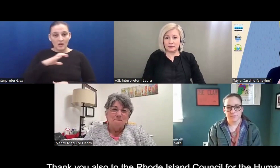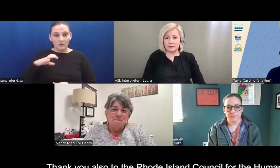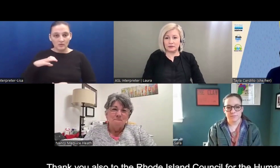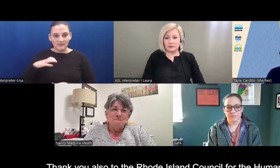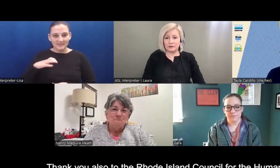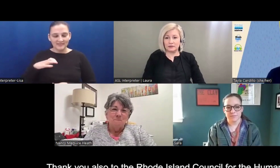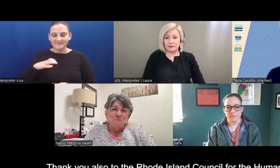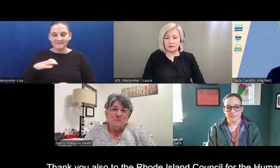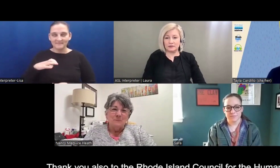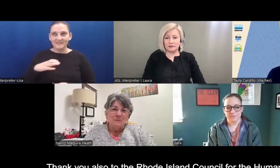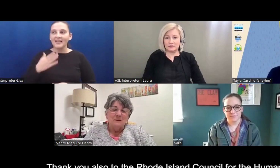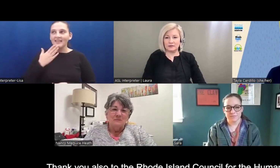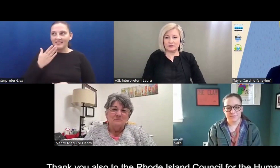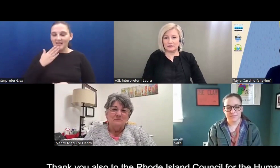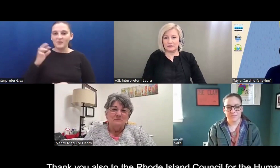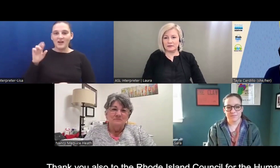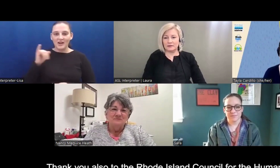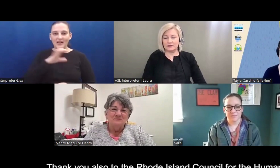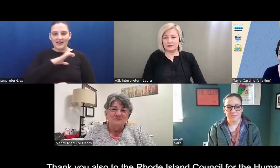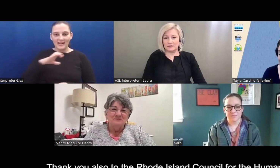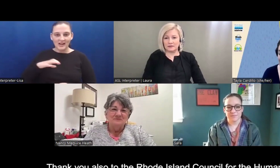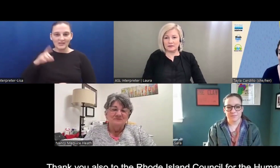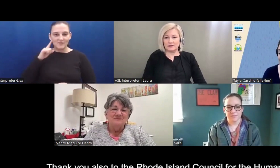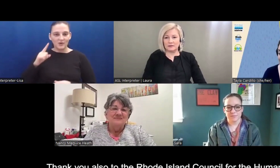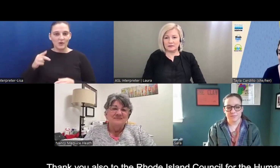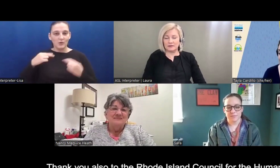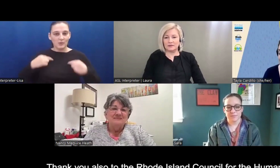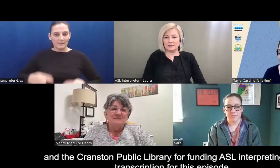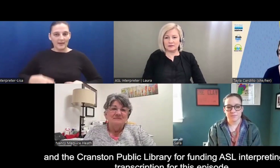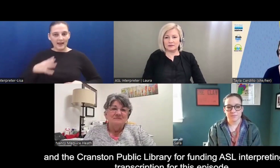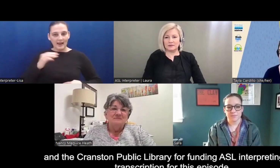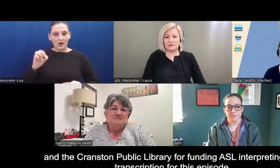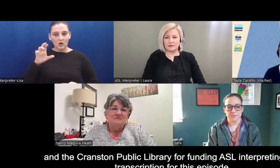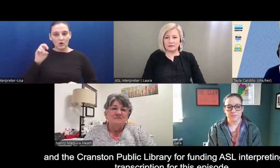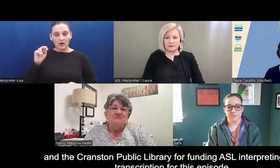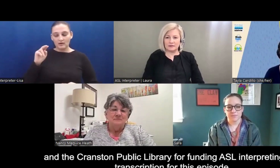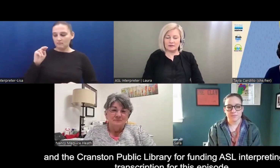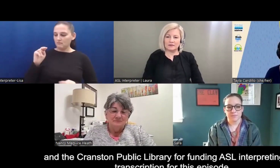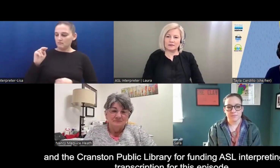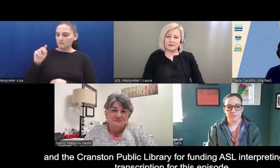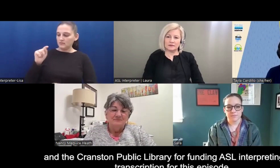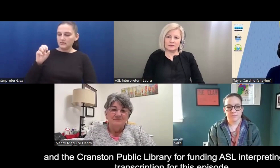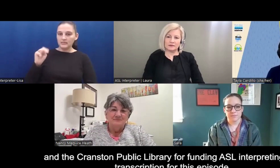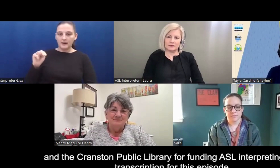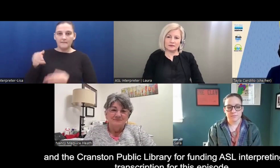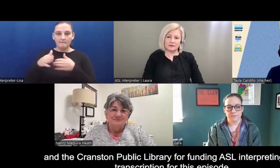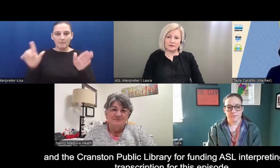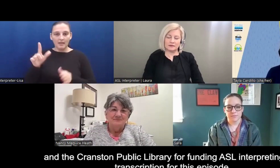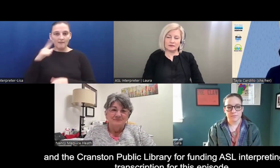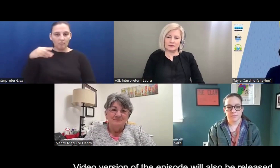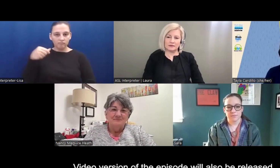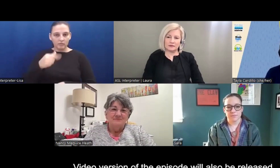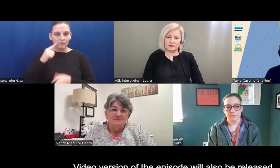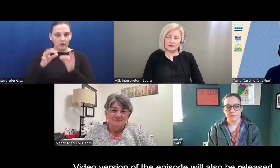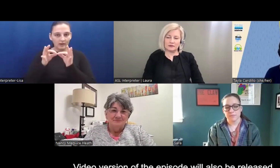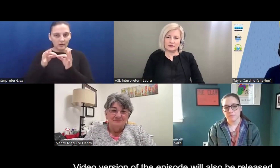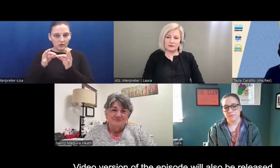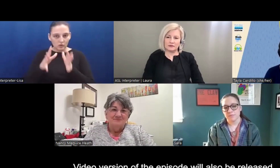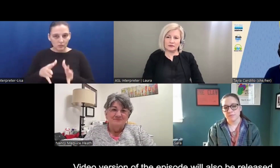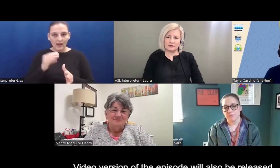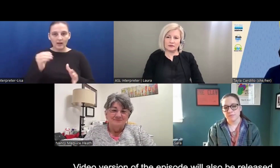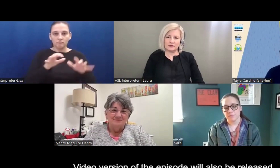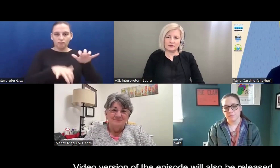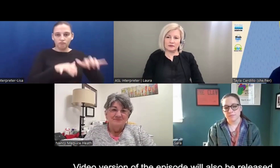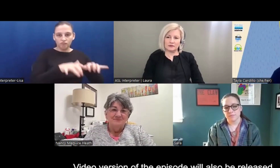Thank you also to the Rhode Island Council for the Humanities and the Cranston Public Library for funding ASL interpreting and transcription for this